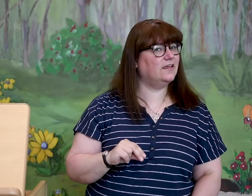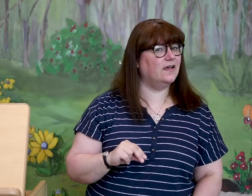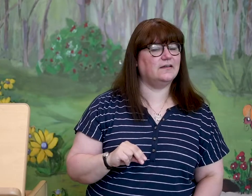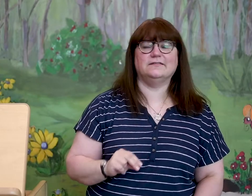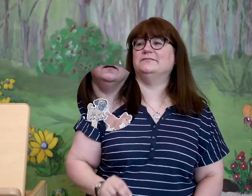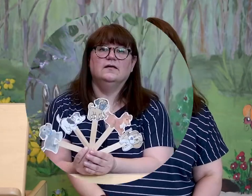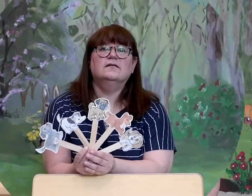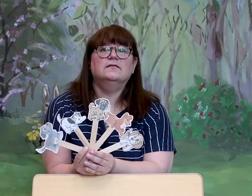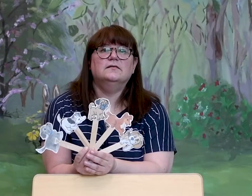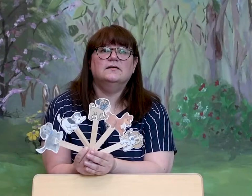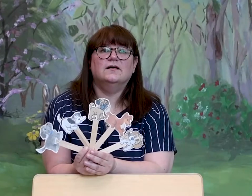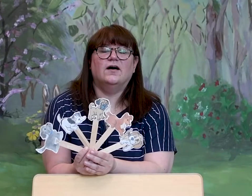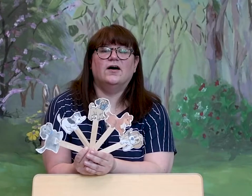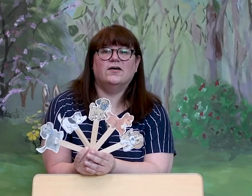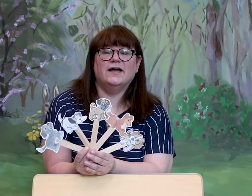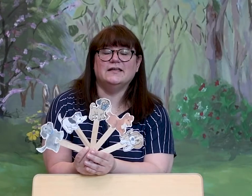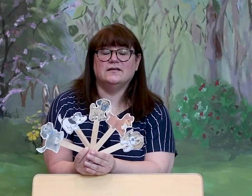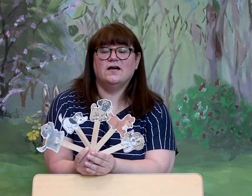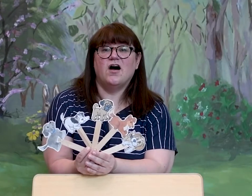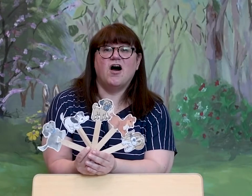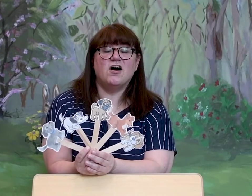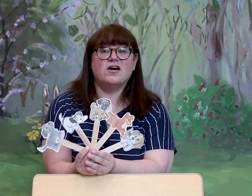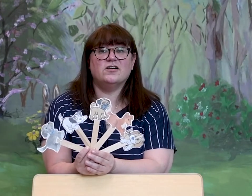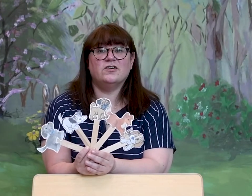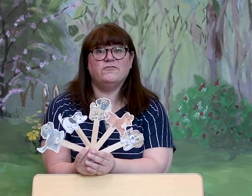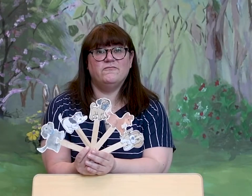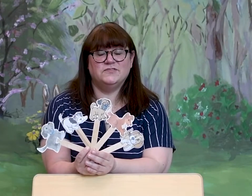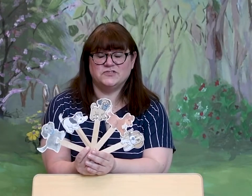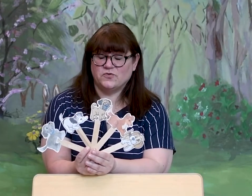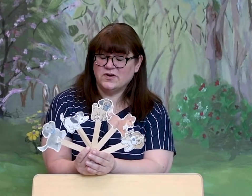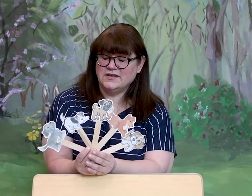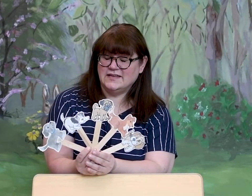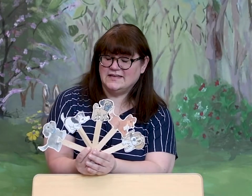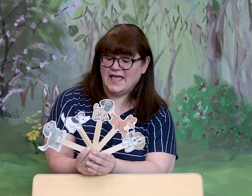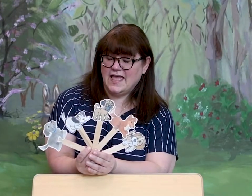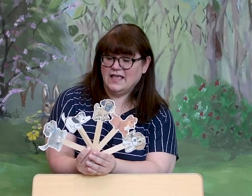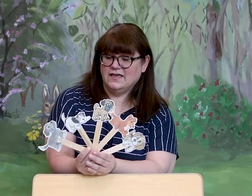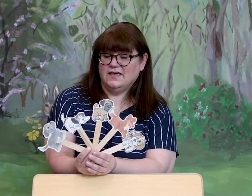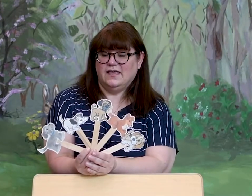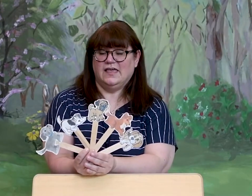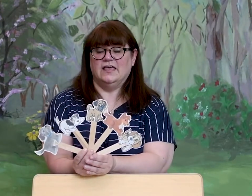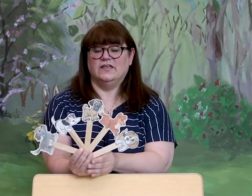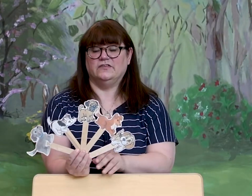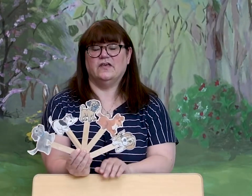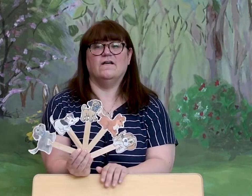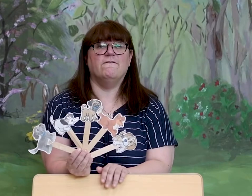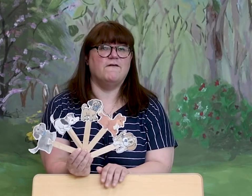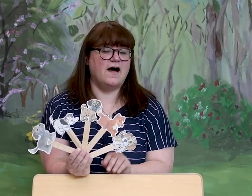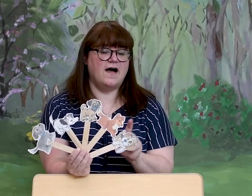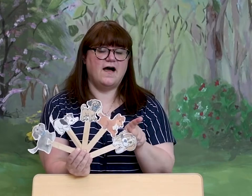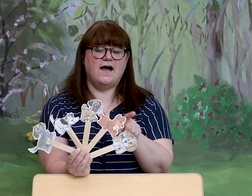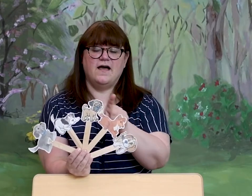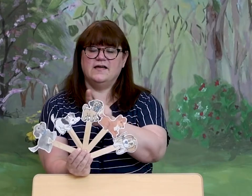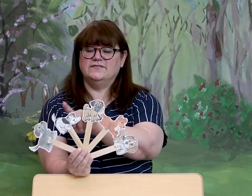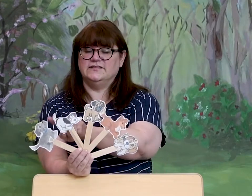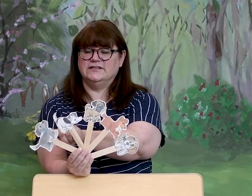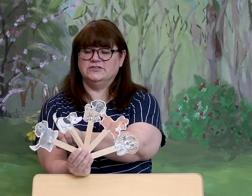a duck. All right, our story today is five little